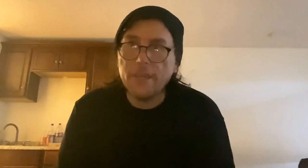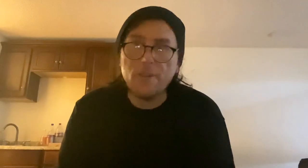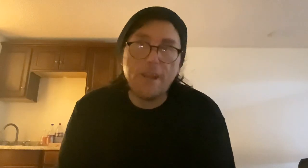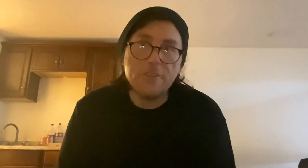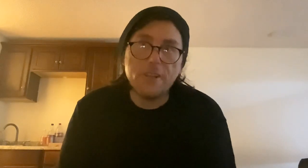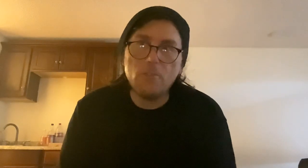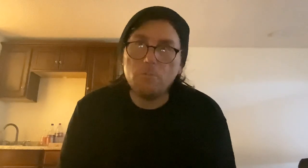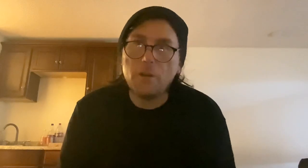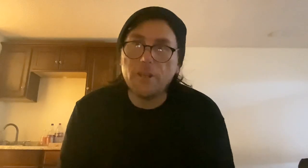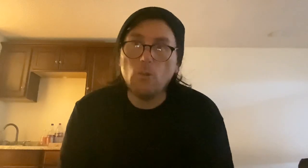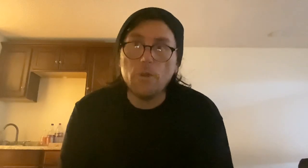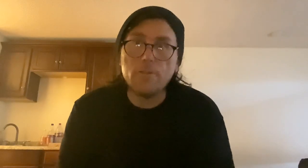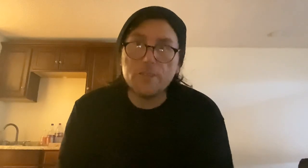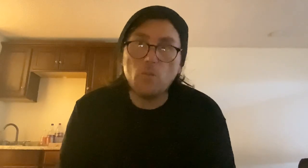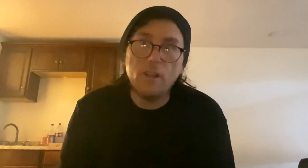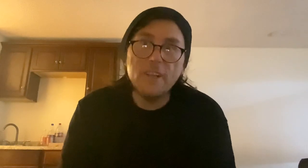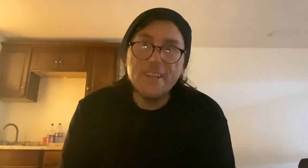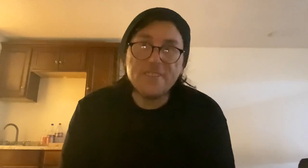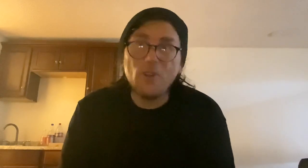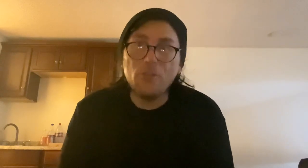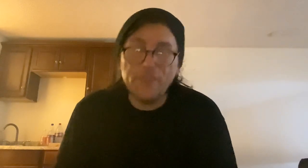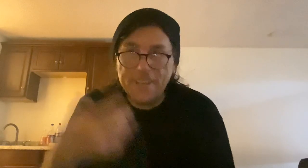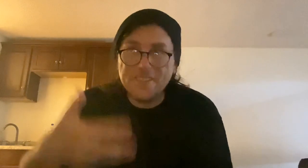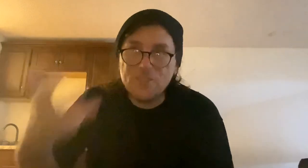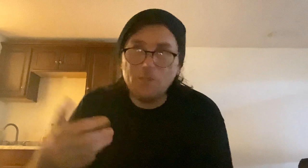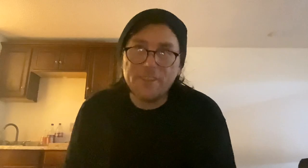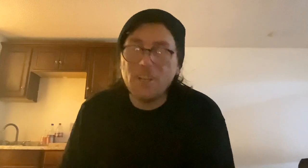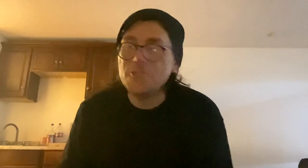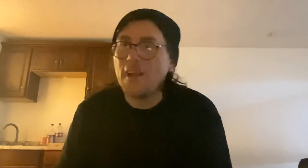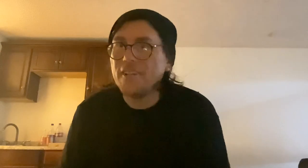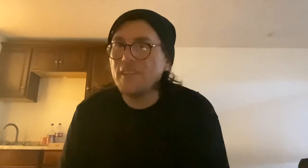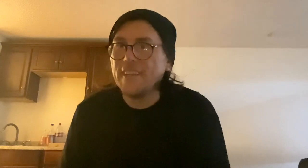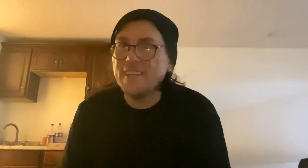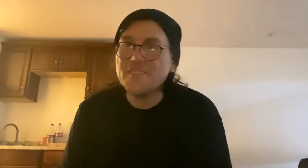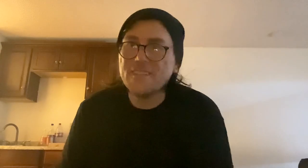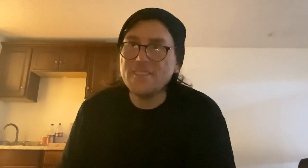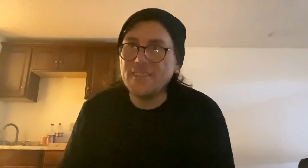your agent or probably a lawyer as well to go that deals with contracts like this to,